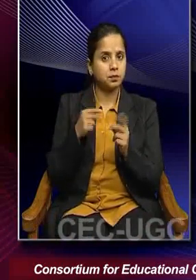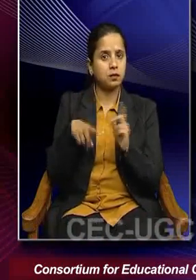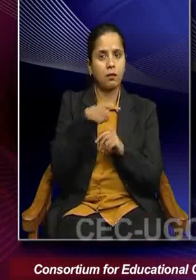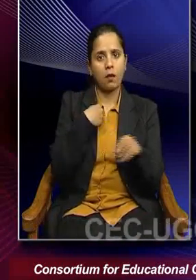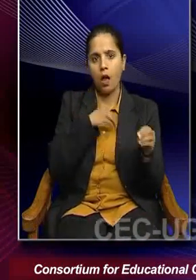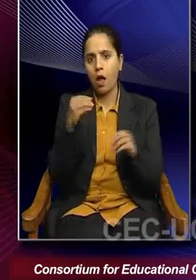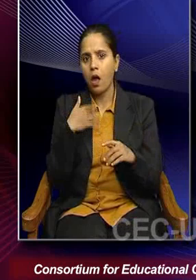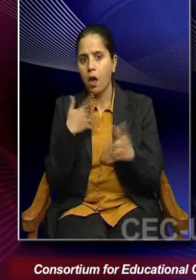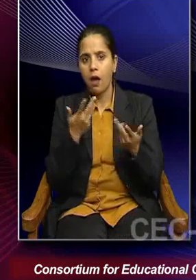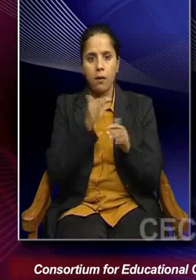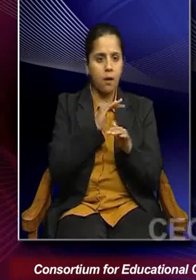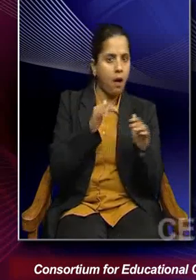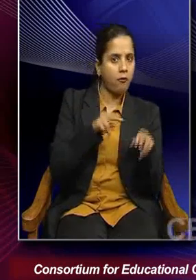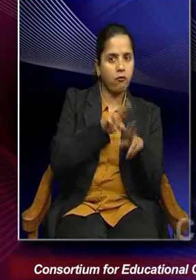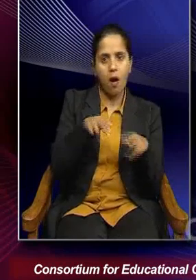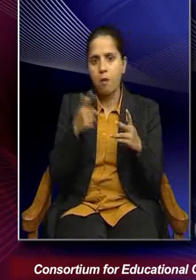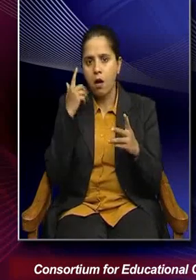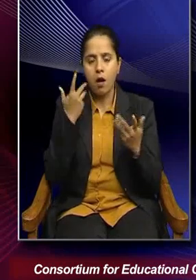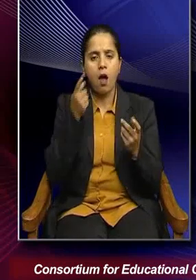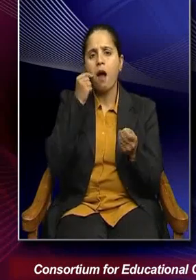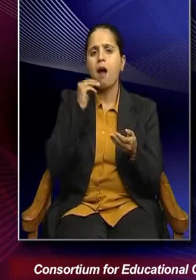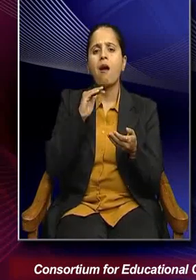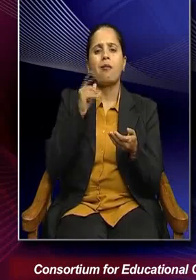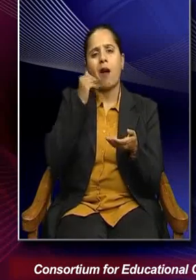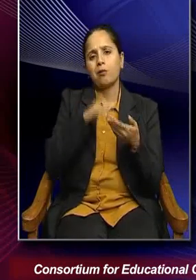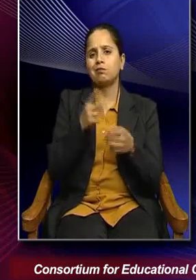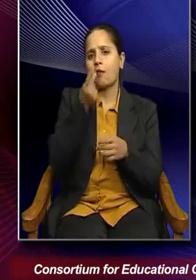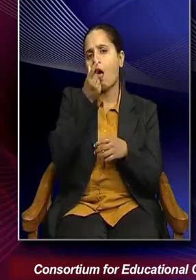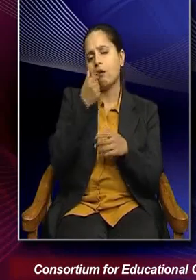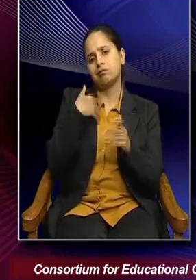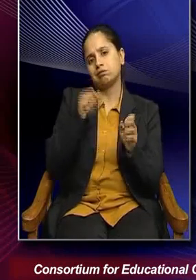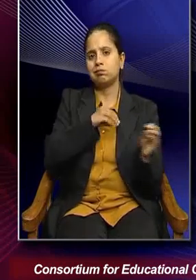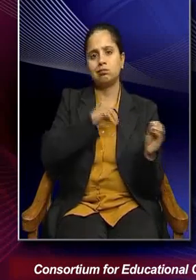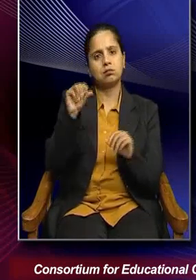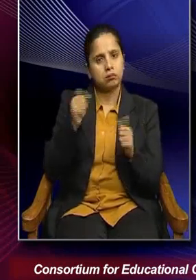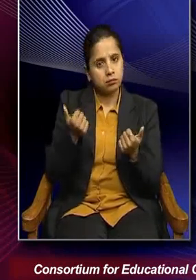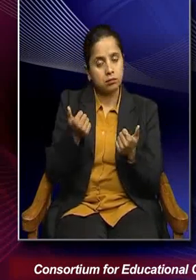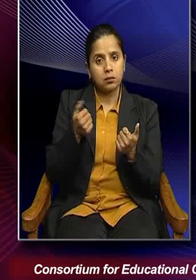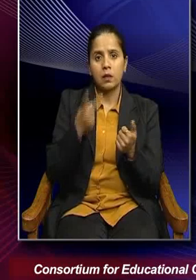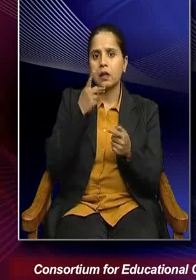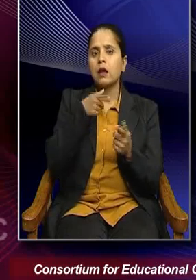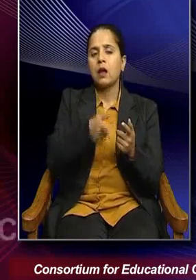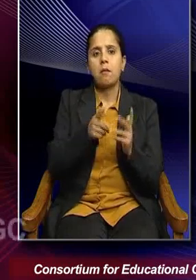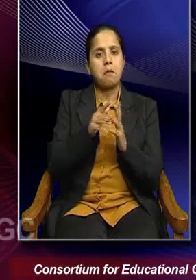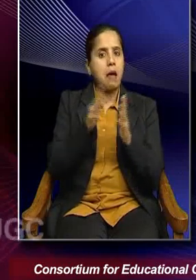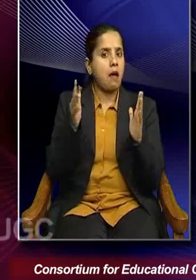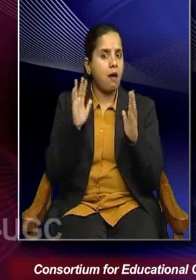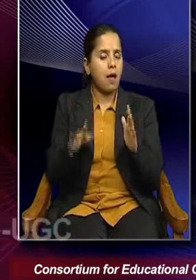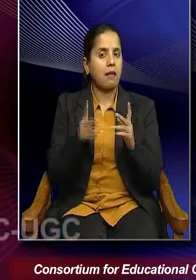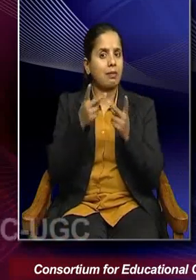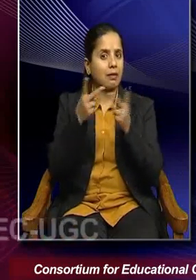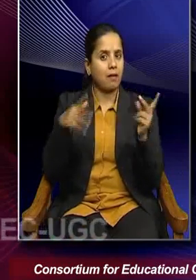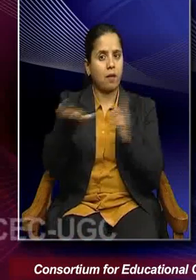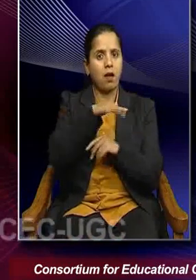move out as freely as men. So, therefore, these climate change actually trigger a lot of different